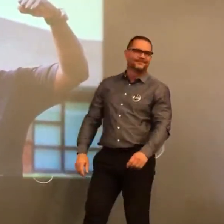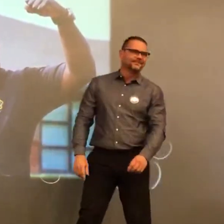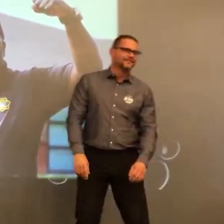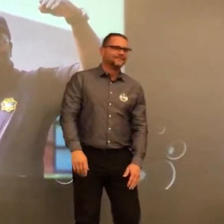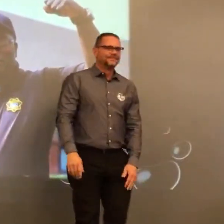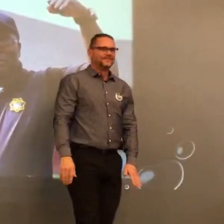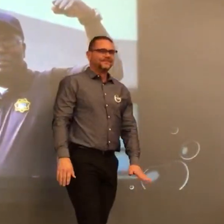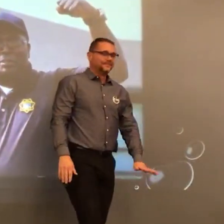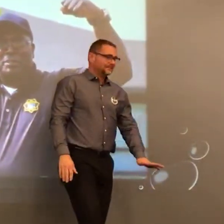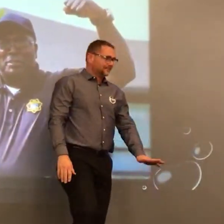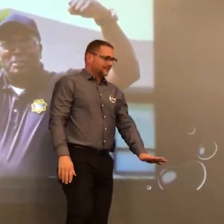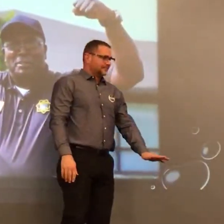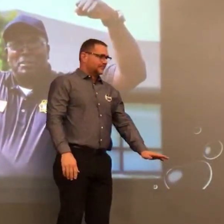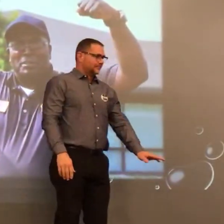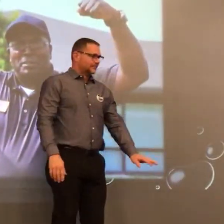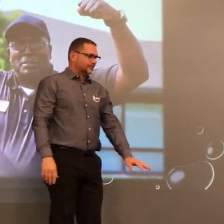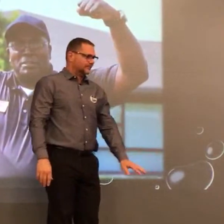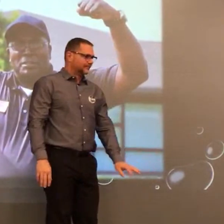know